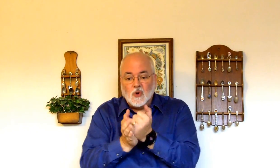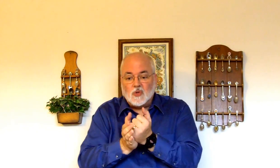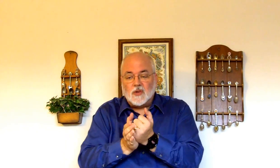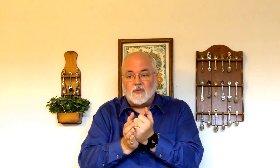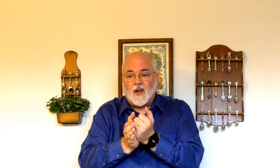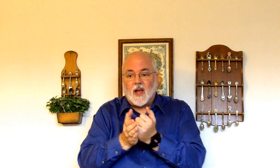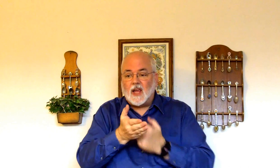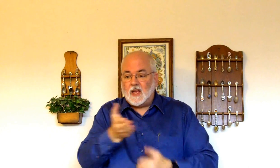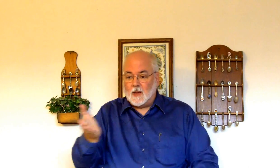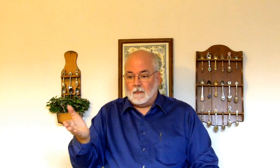Crucify him.